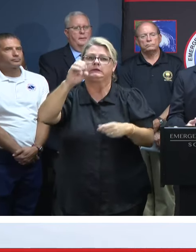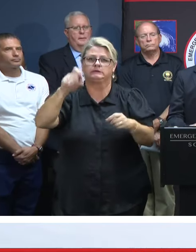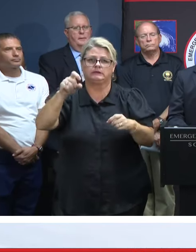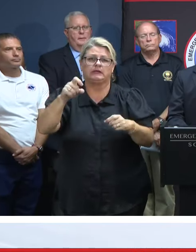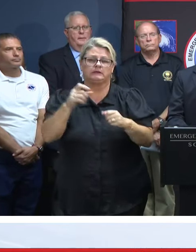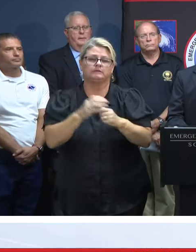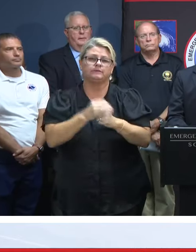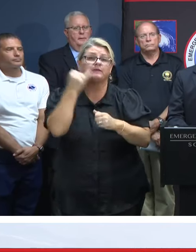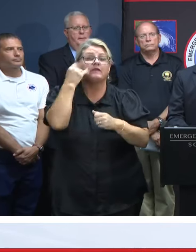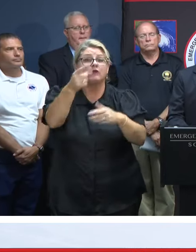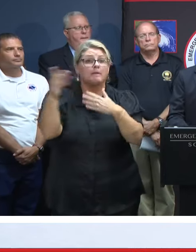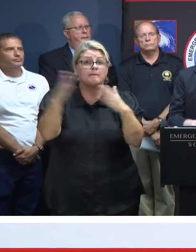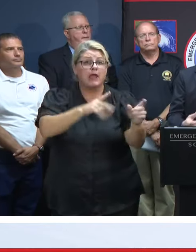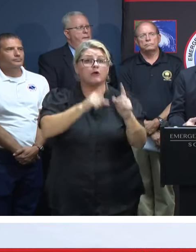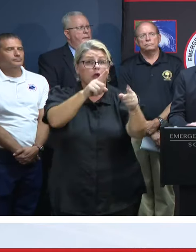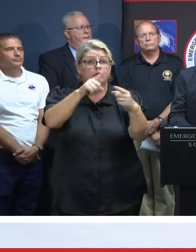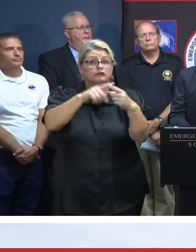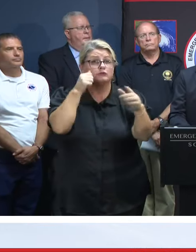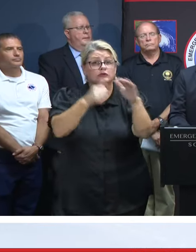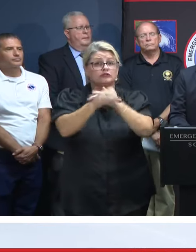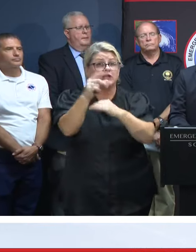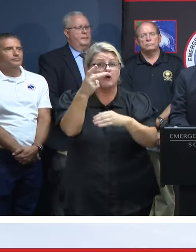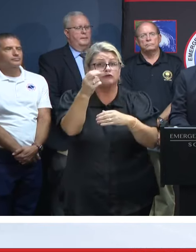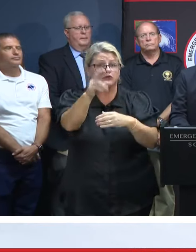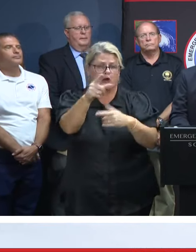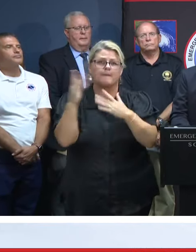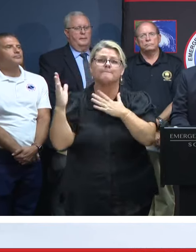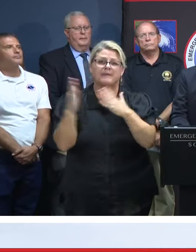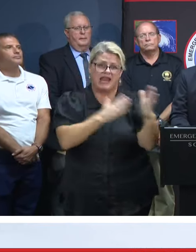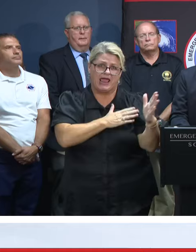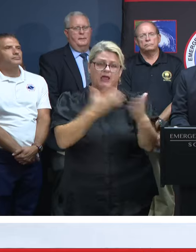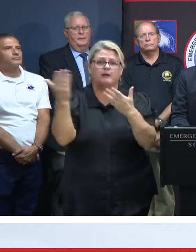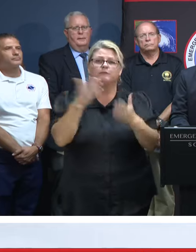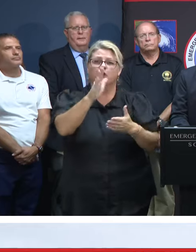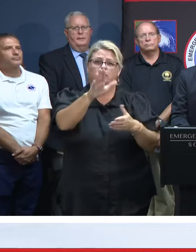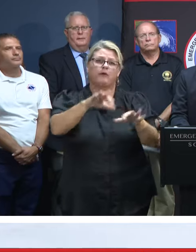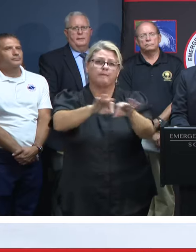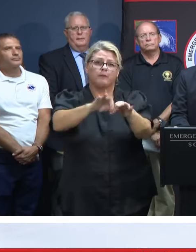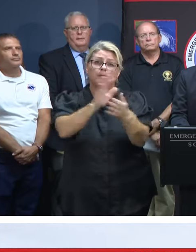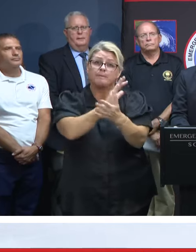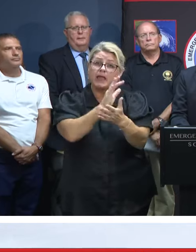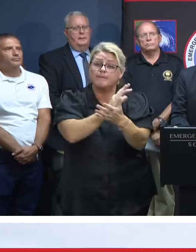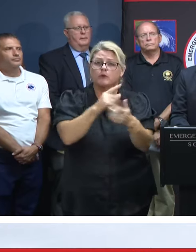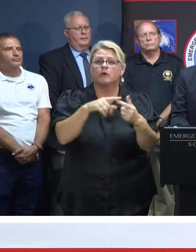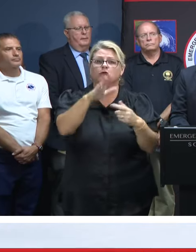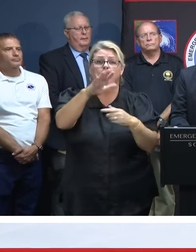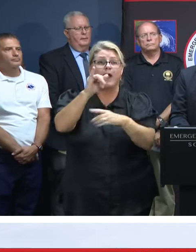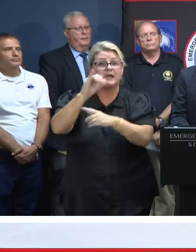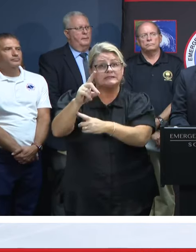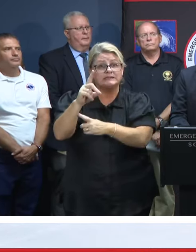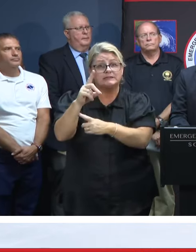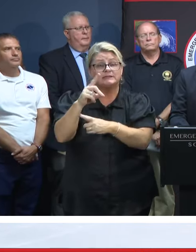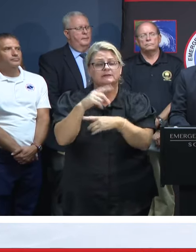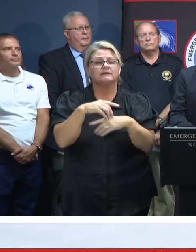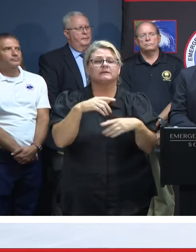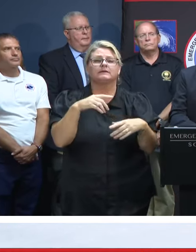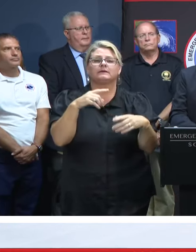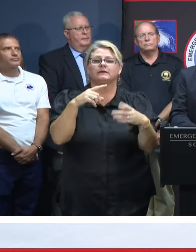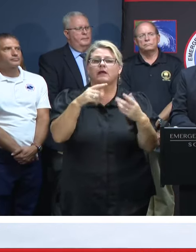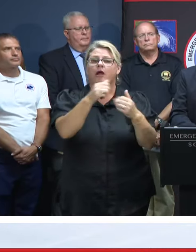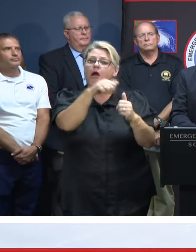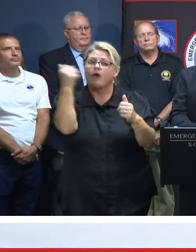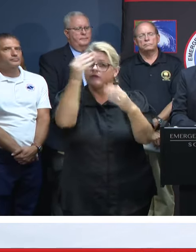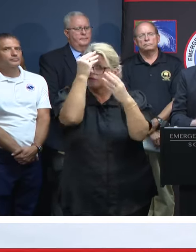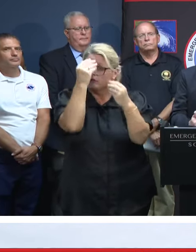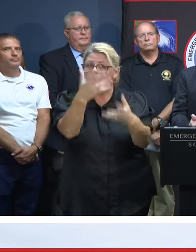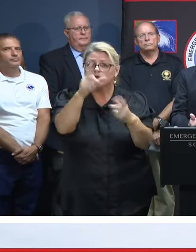people know if you're going to go to a shelter that they need a plan for that. They should bring any important documents with them, their identification, any other information they